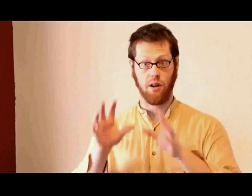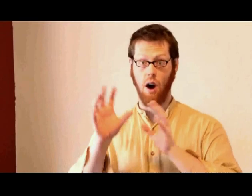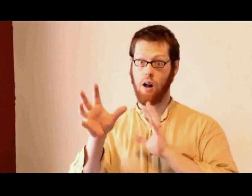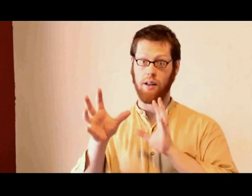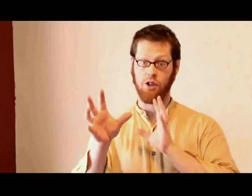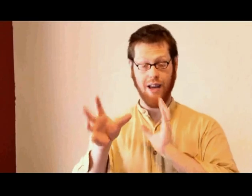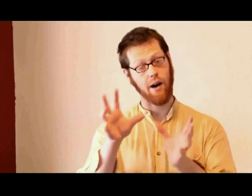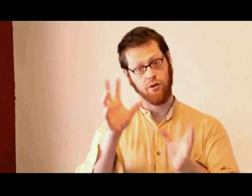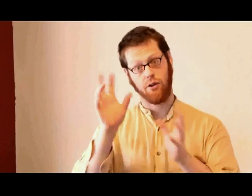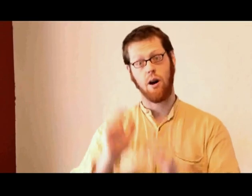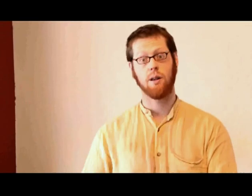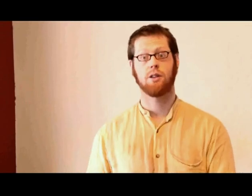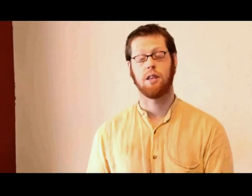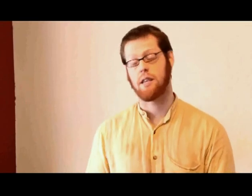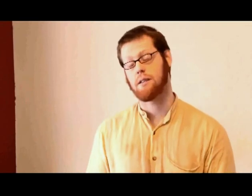with college towns or college cities.